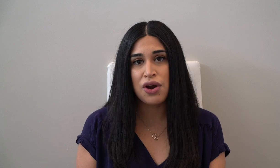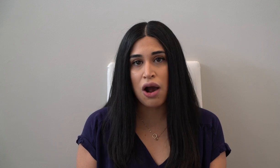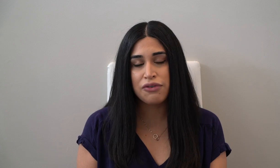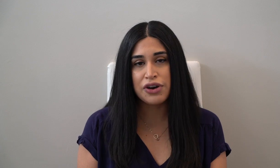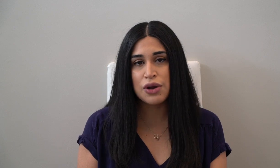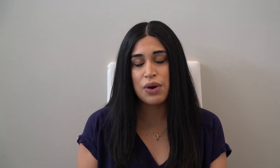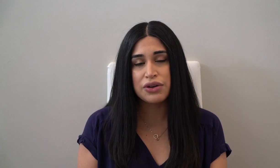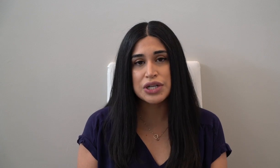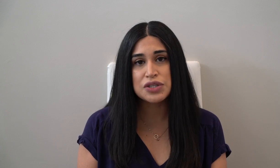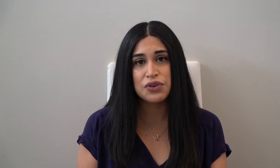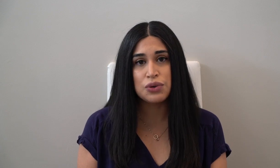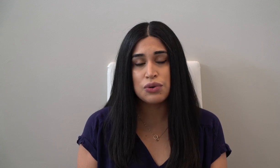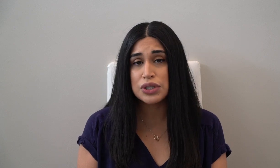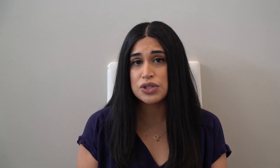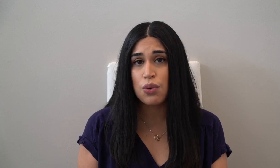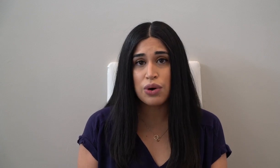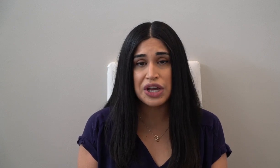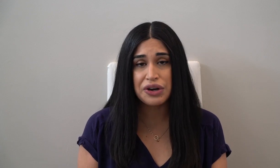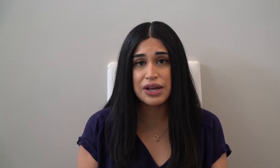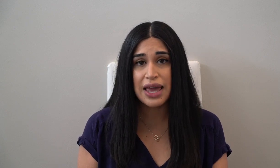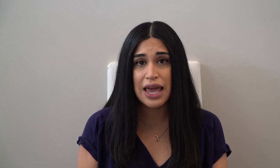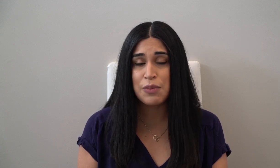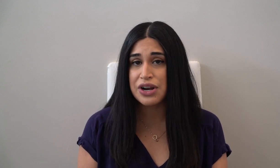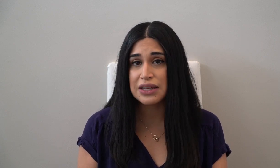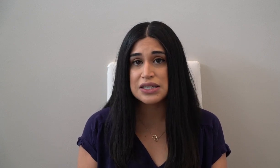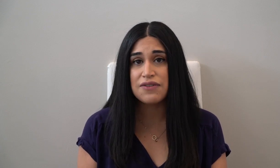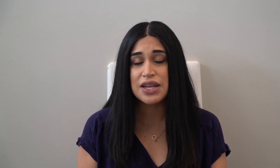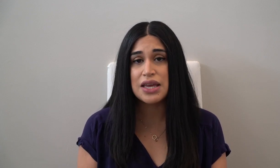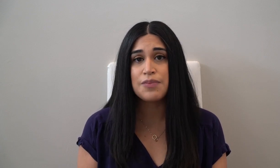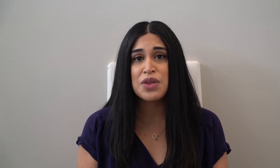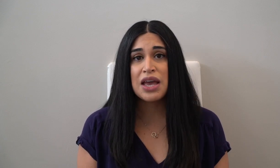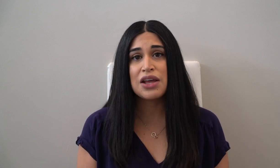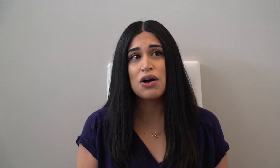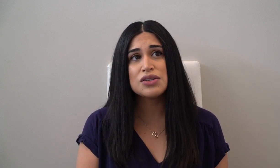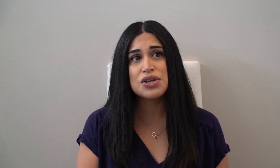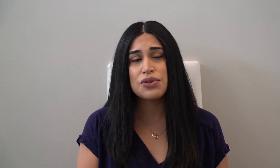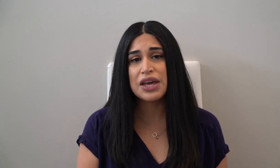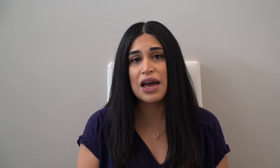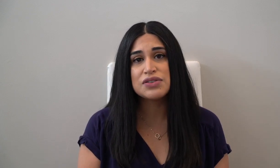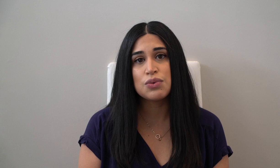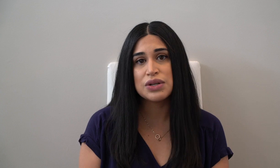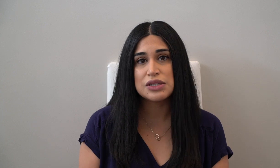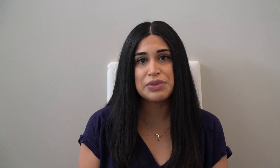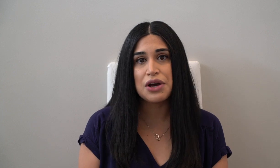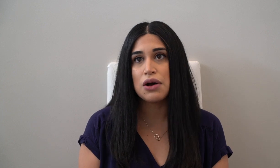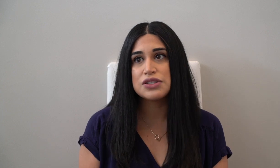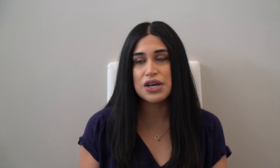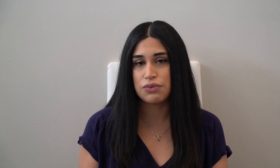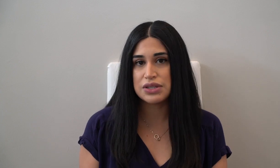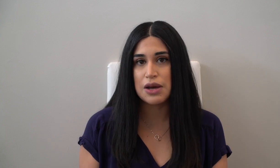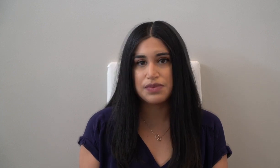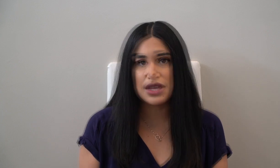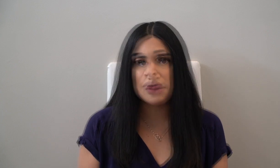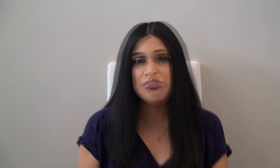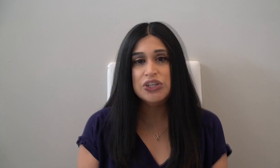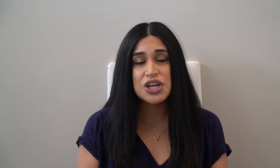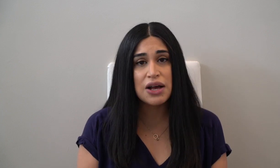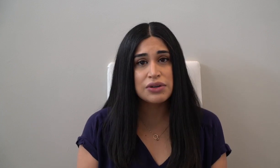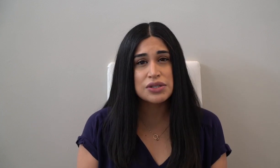you're offering whether it's food a toy or a game or an activity and also they have to want to be all done with something. If your child is